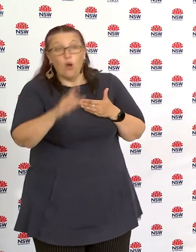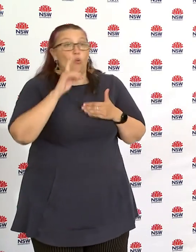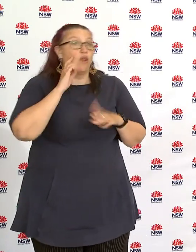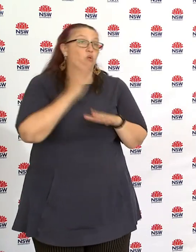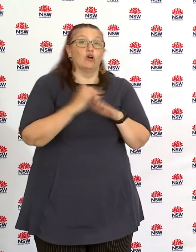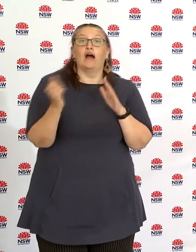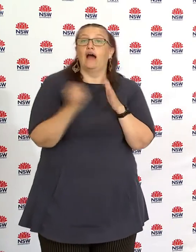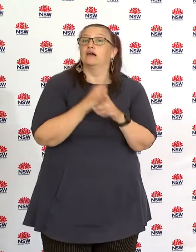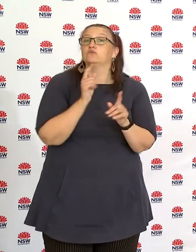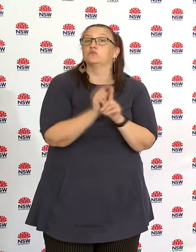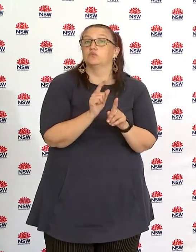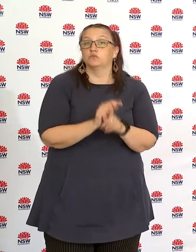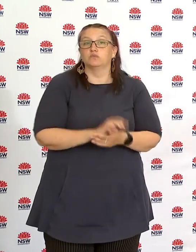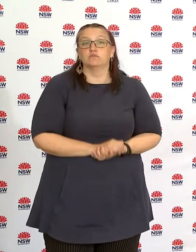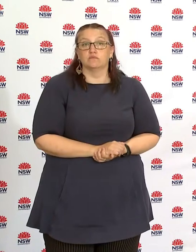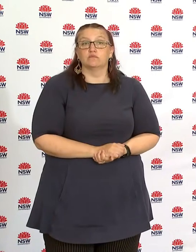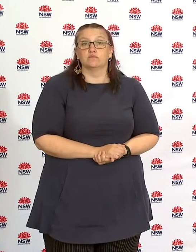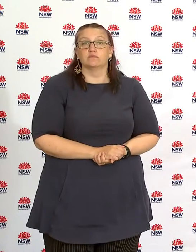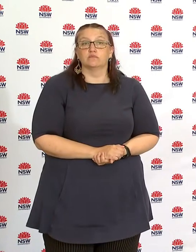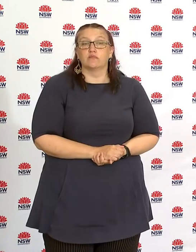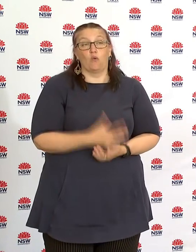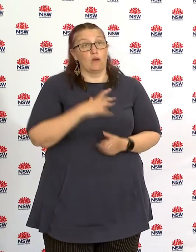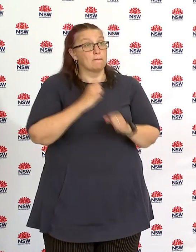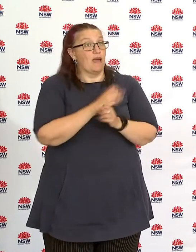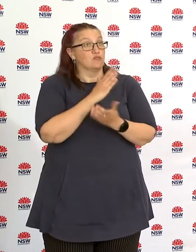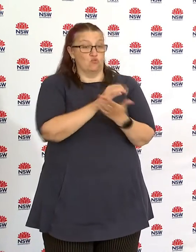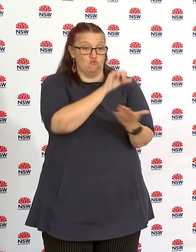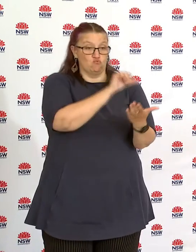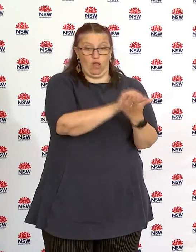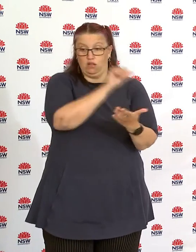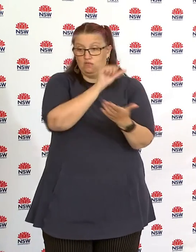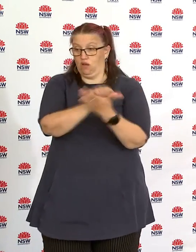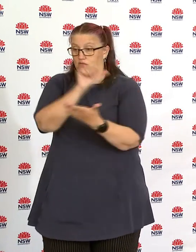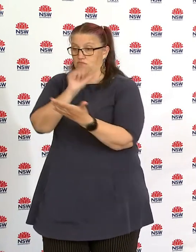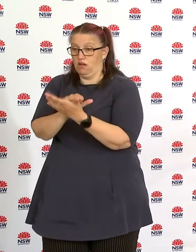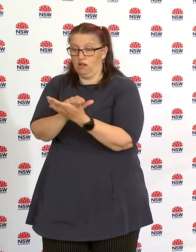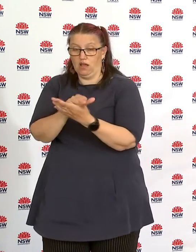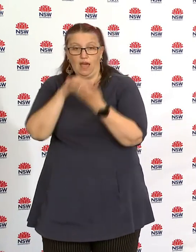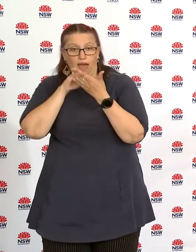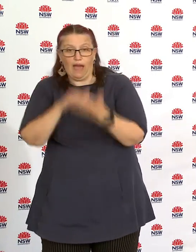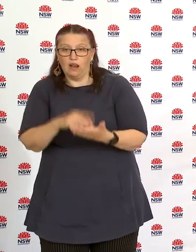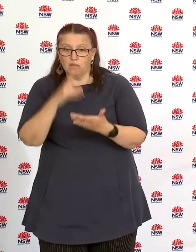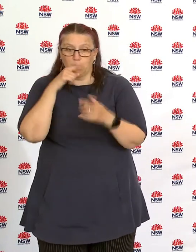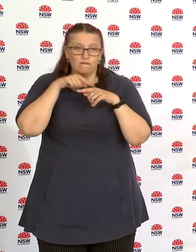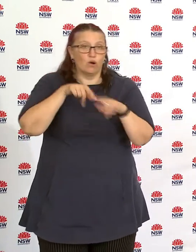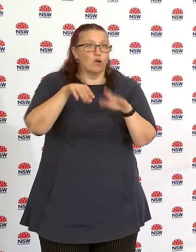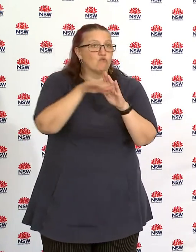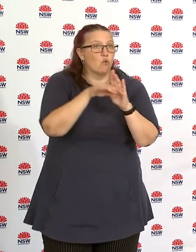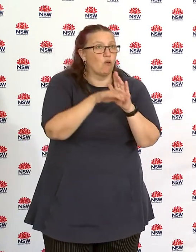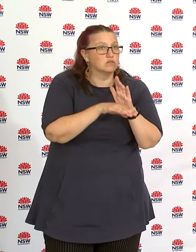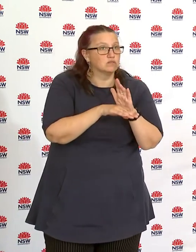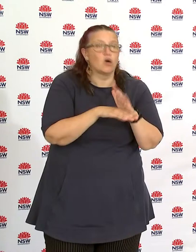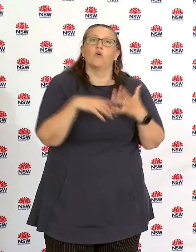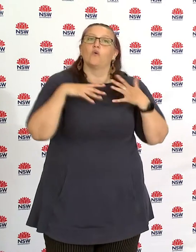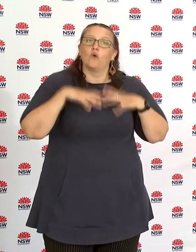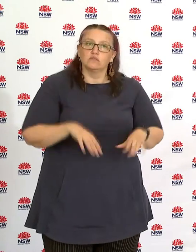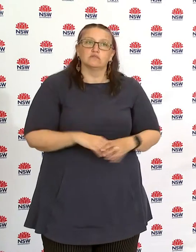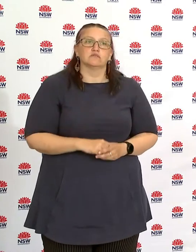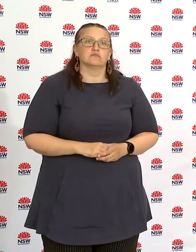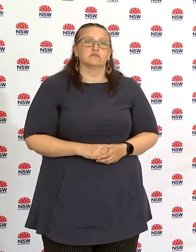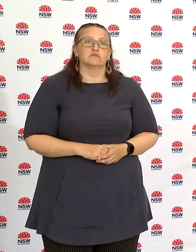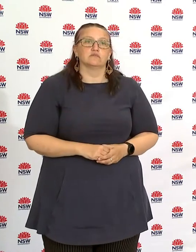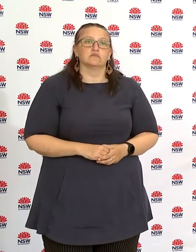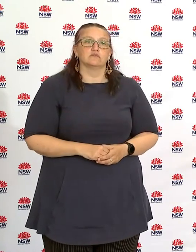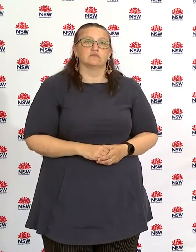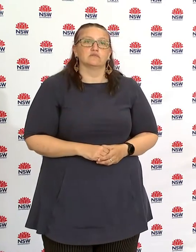communities that are required and as dr chance said we need to stay the course need to make sure we respect the health orders and as